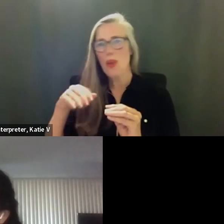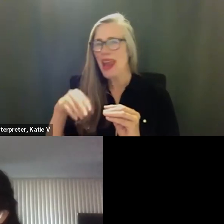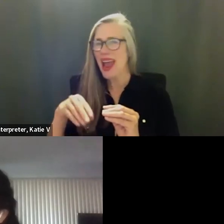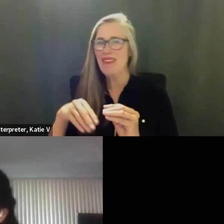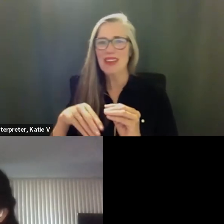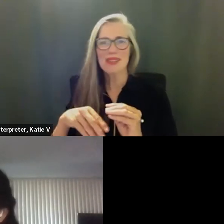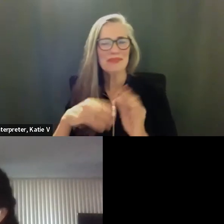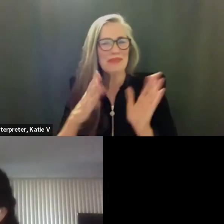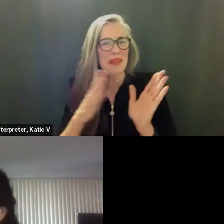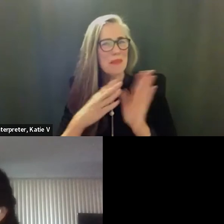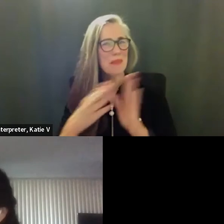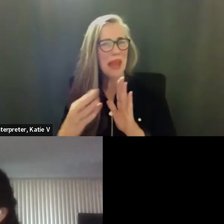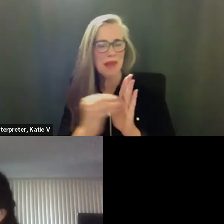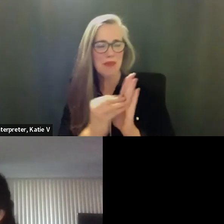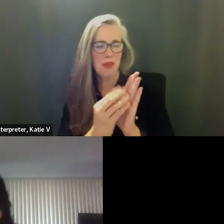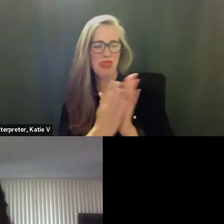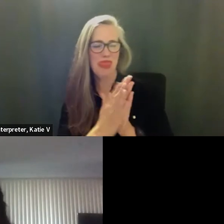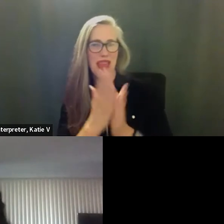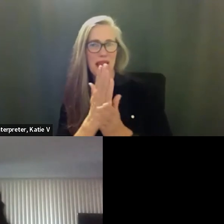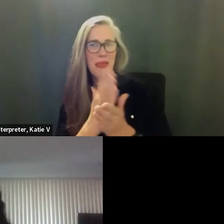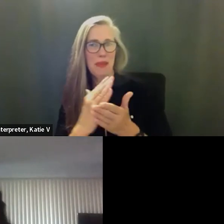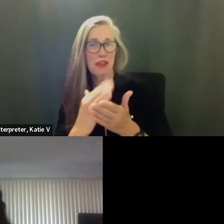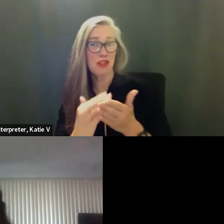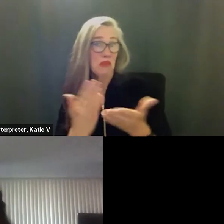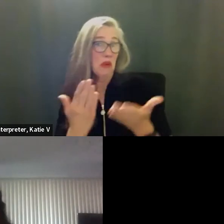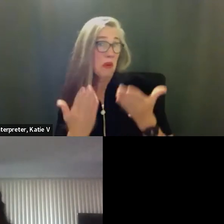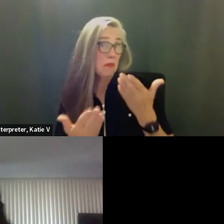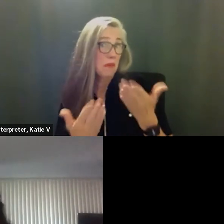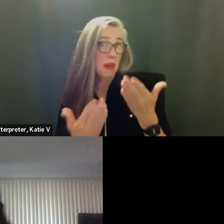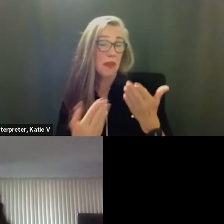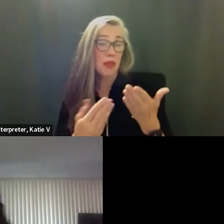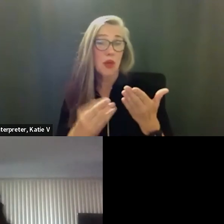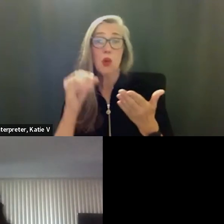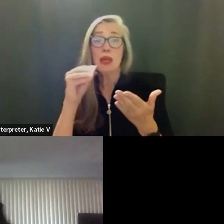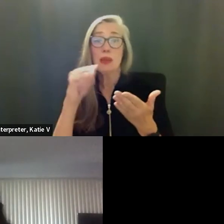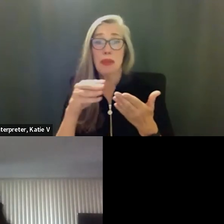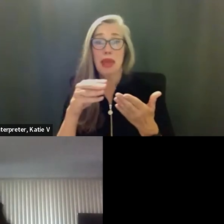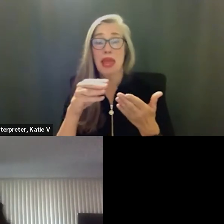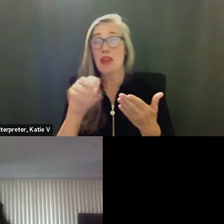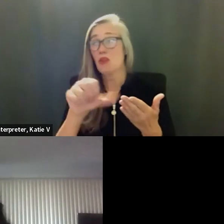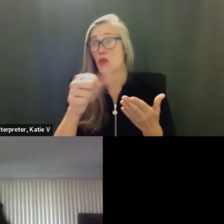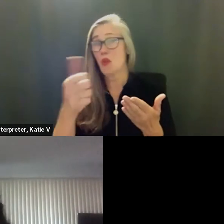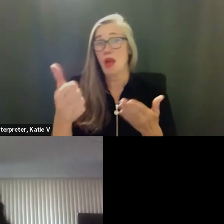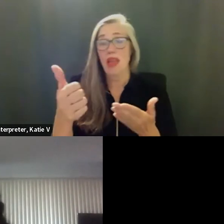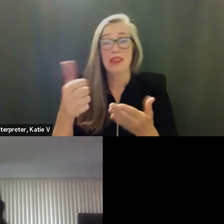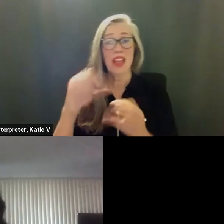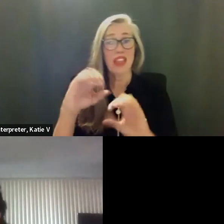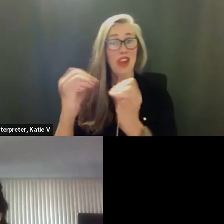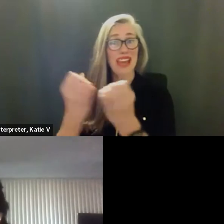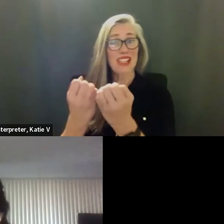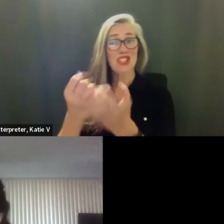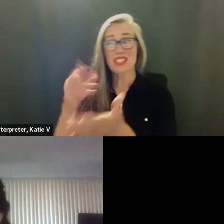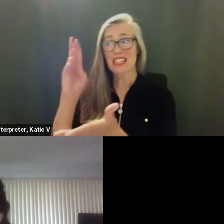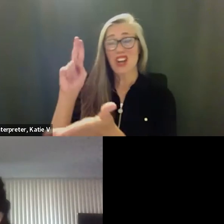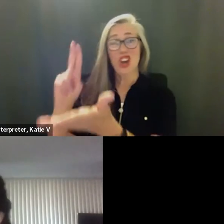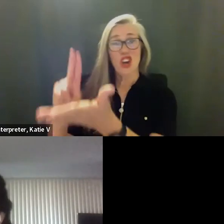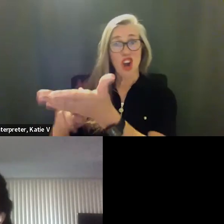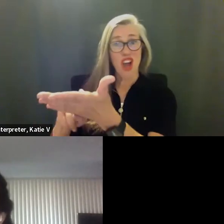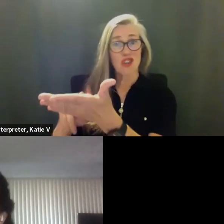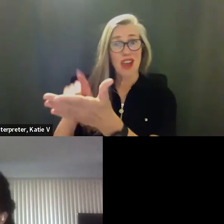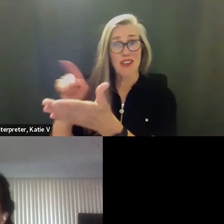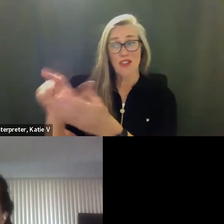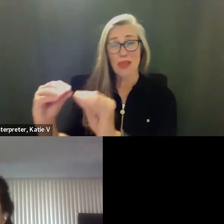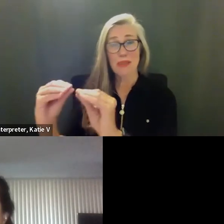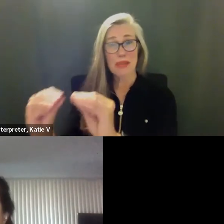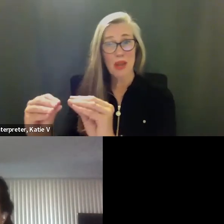would mean that we we could either contract that out which would be this cost or we could actually do it in-house which would mean